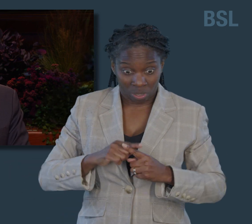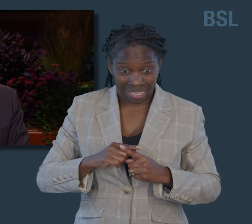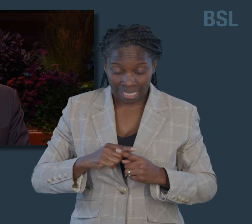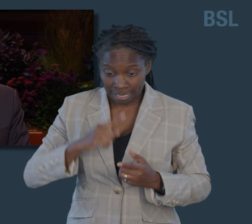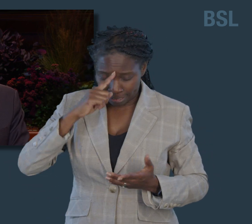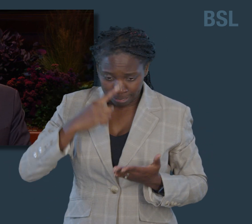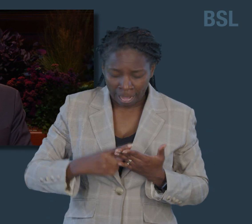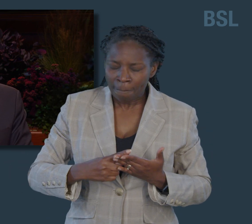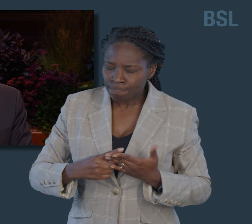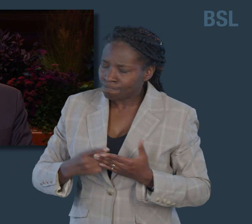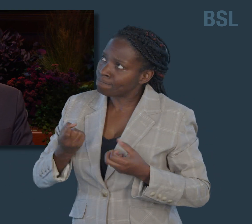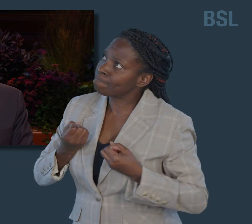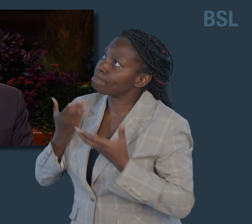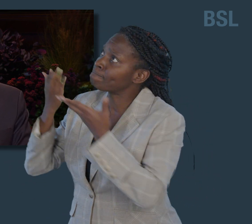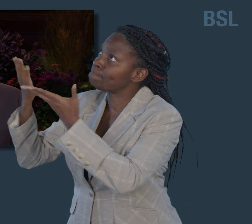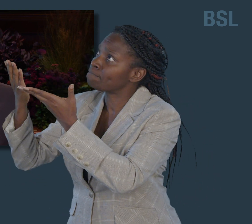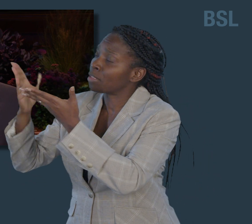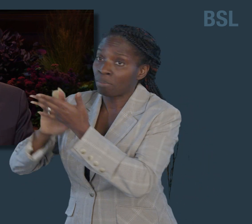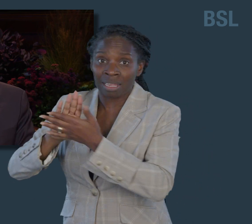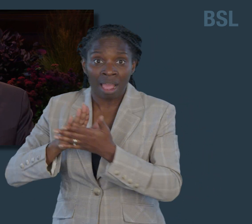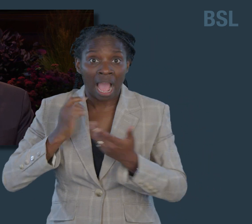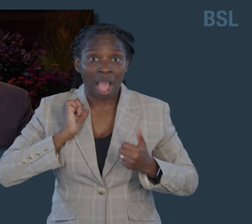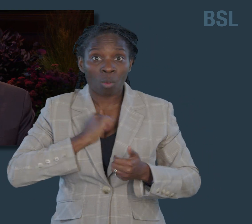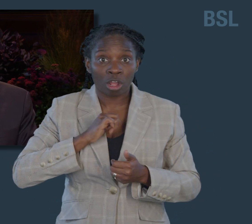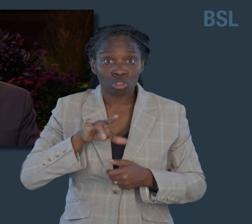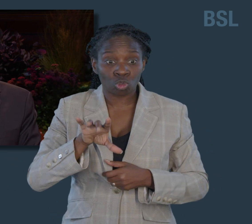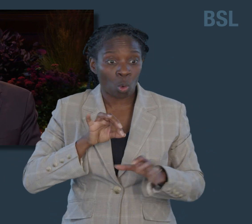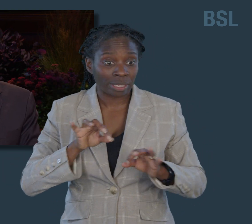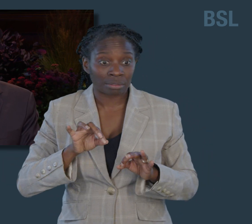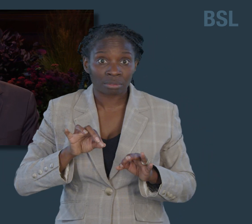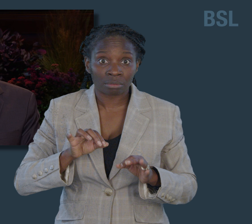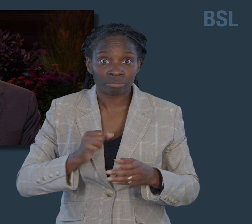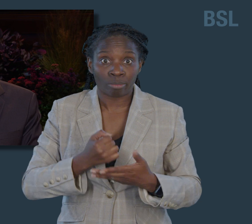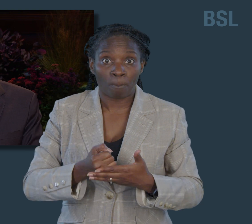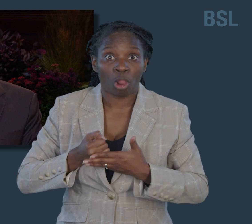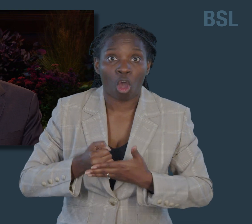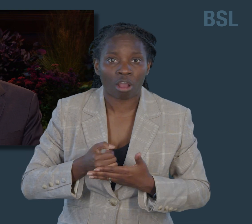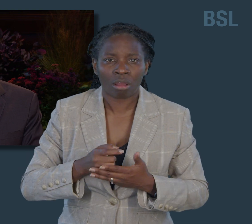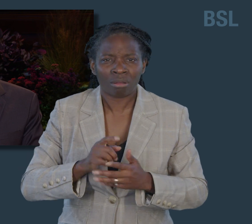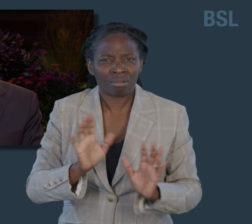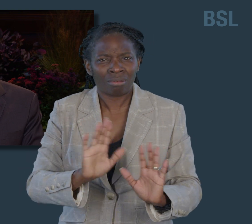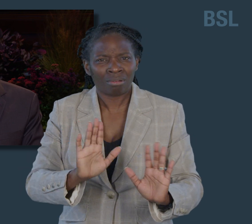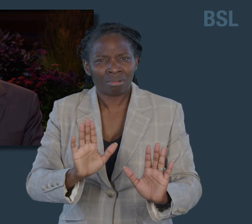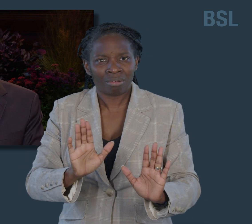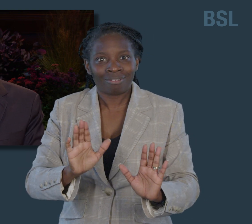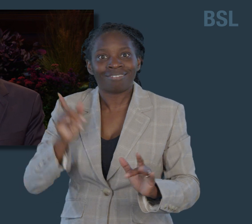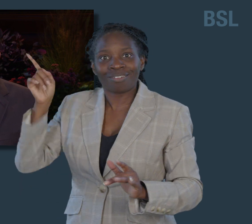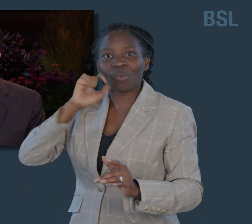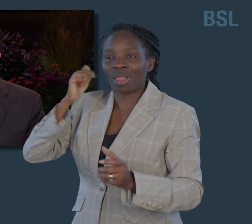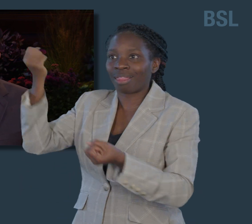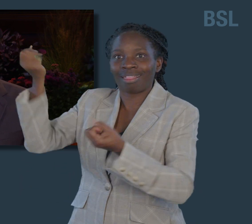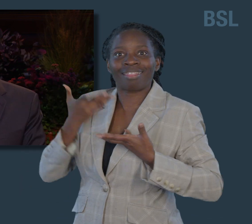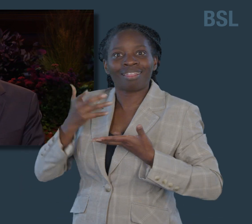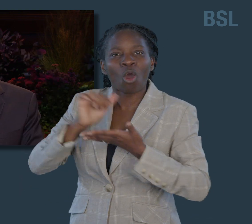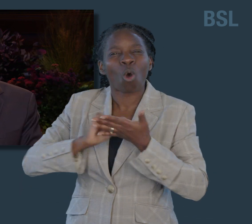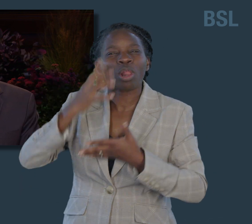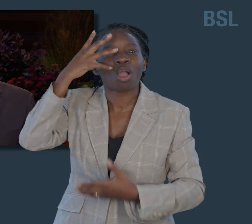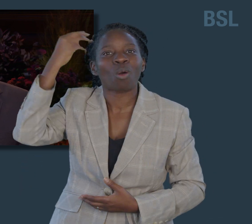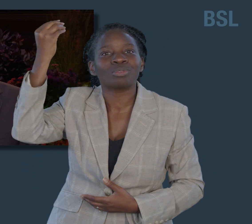that our agency is not diminished. Rather, it is magnified and rewarded by the presence of the Holy Ghost, who brings purpose,